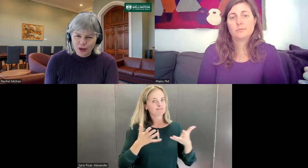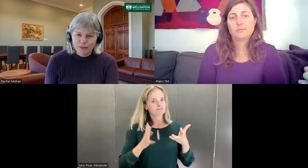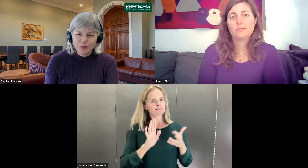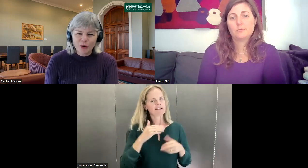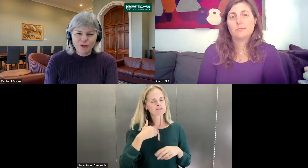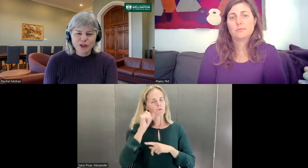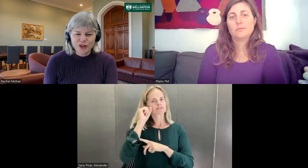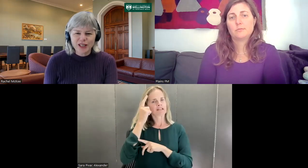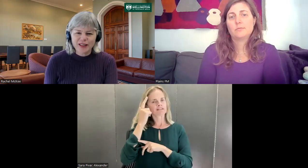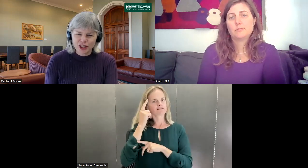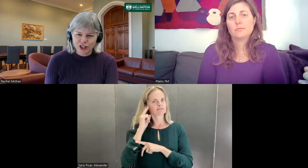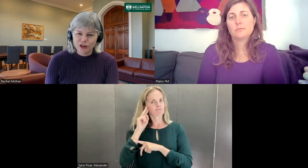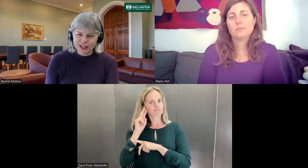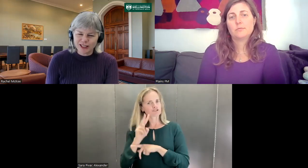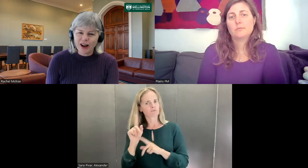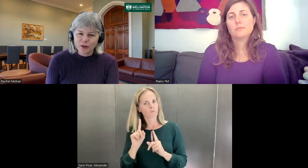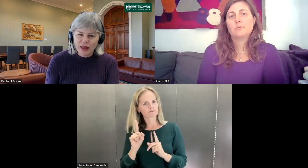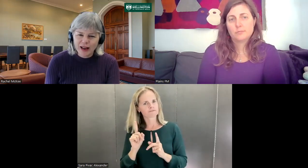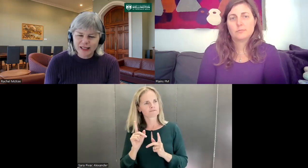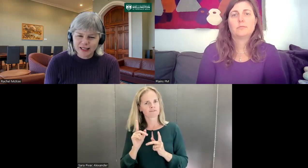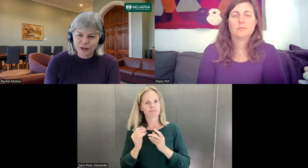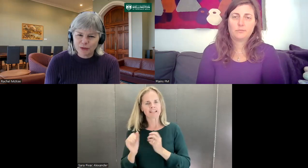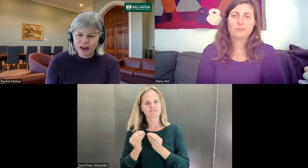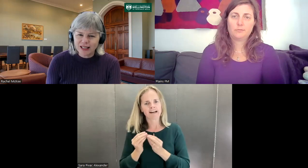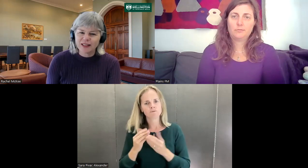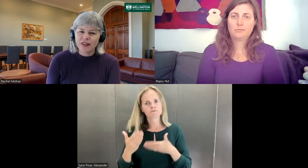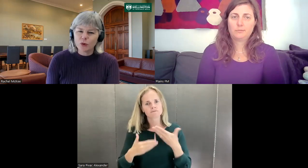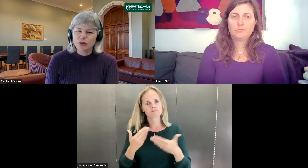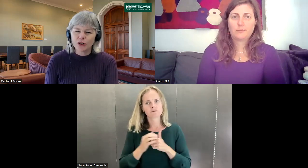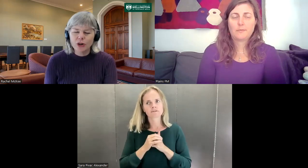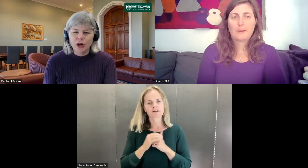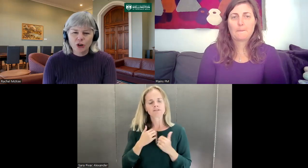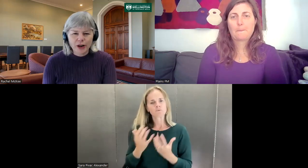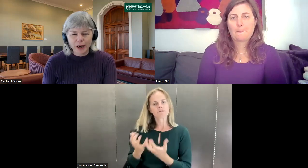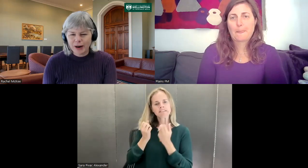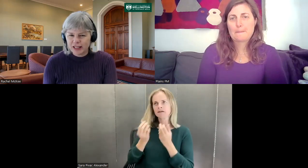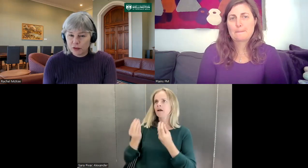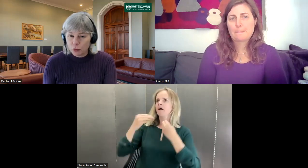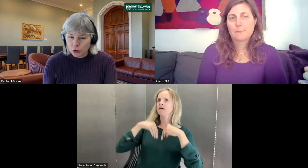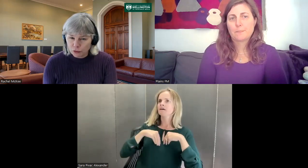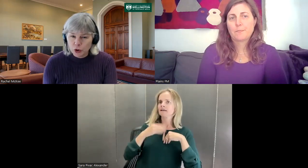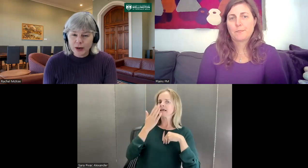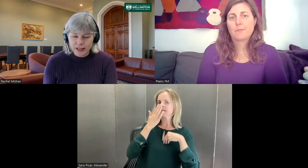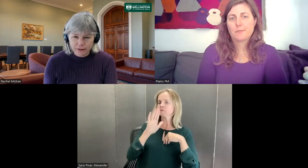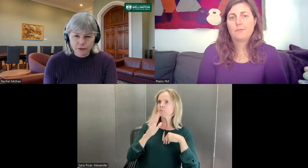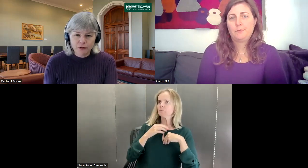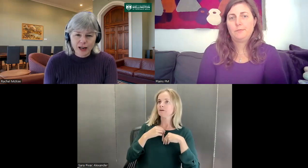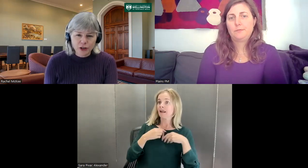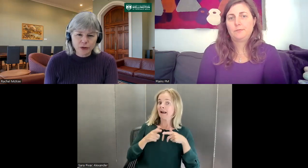People often think they're just learning to sign without necessarily realizing that they're also learning about a deaf worldview and deaf values